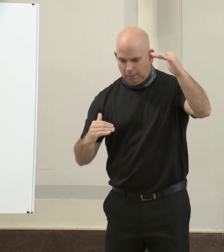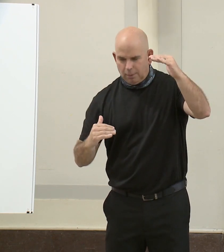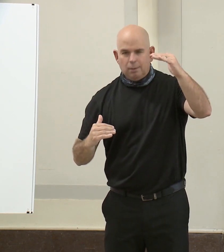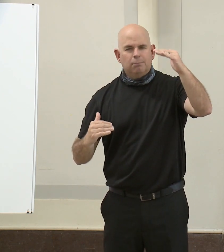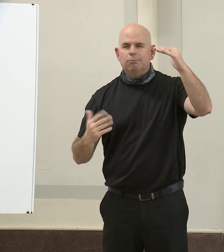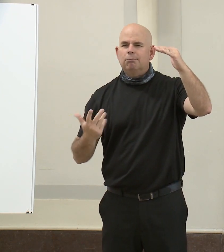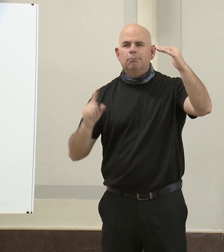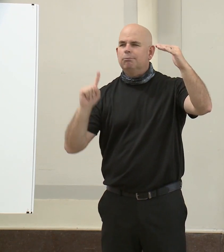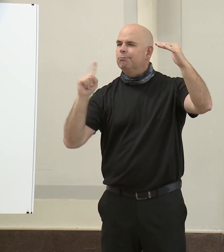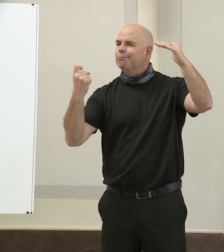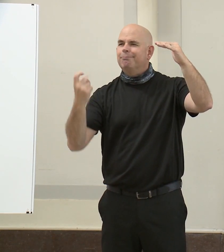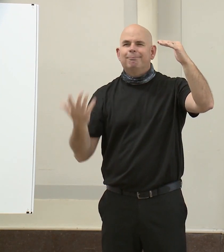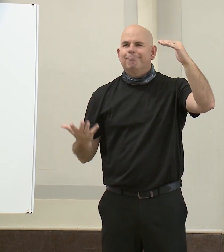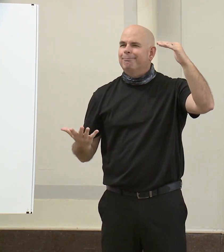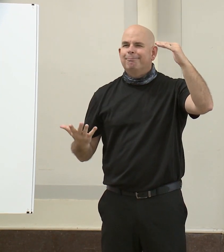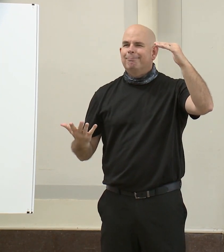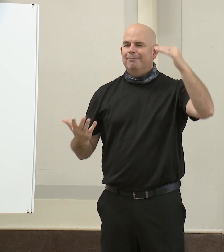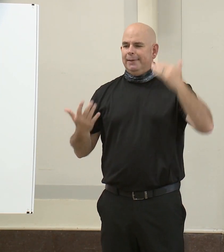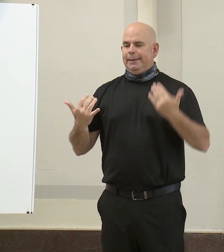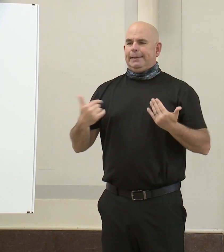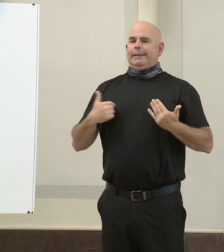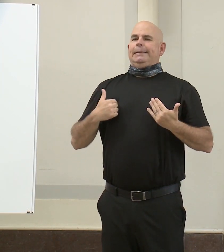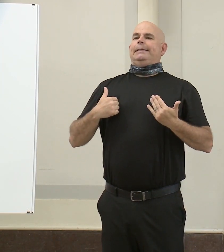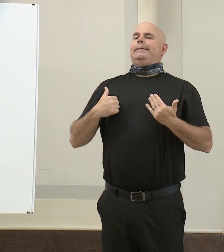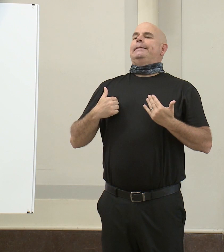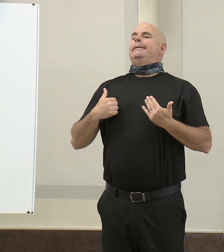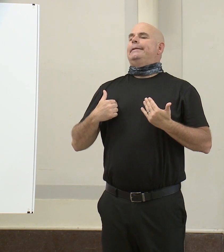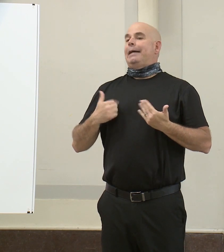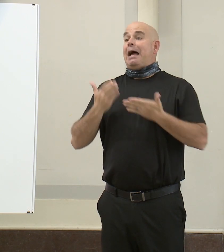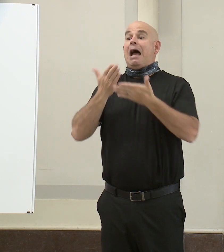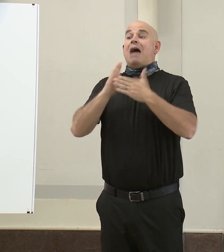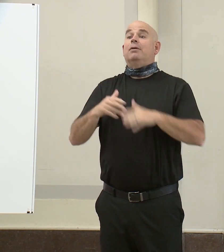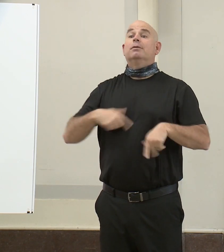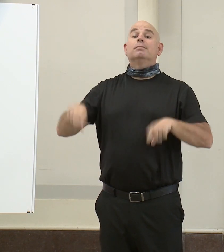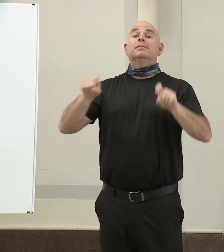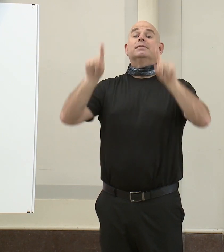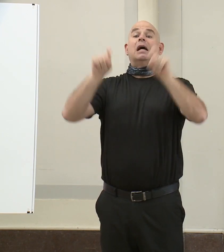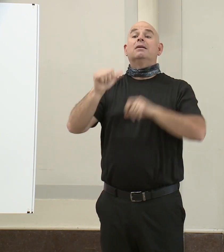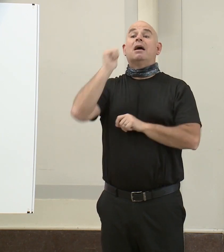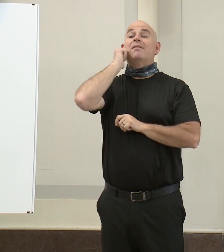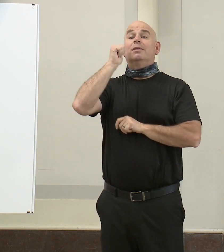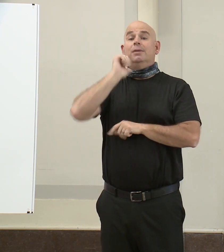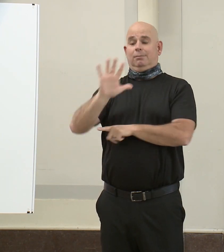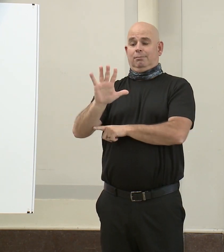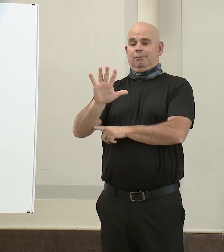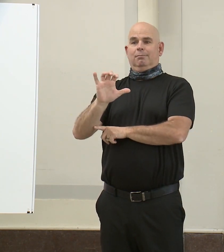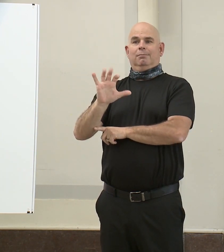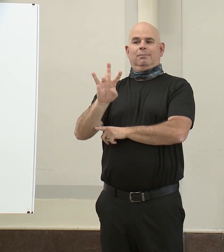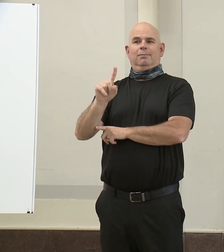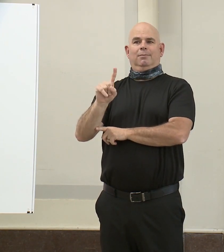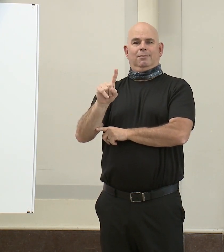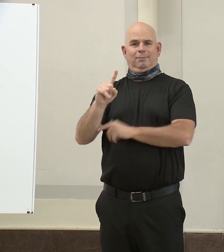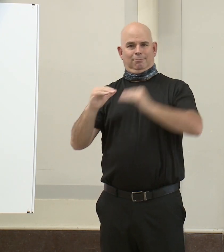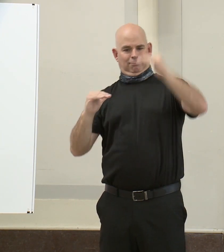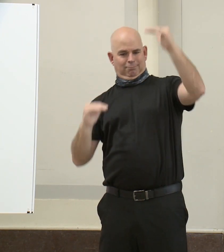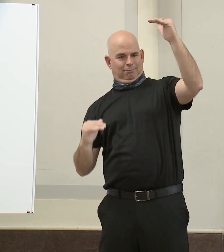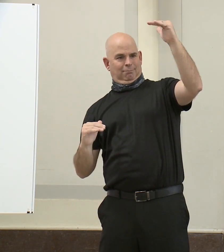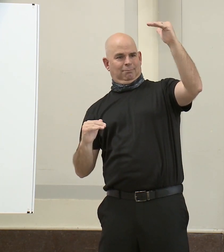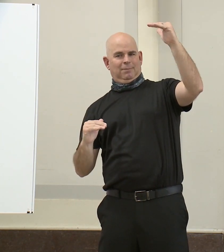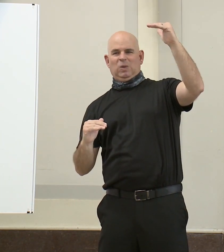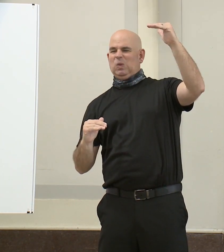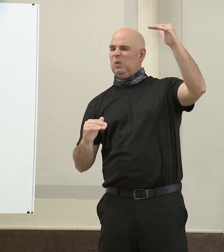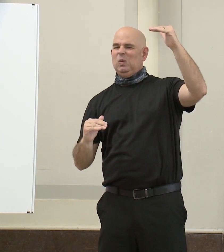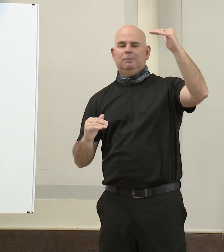recent full cycle of testing, the average number of tests conducted per day was 571. And to date, all testing